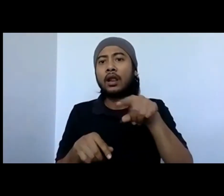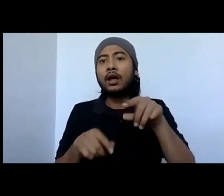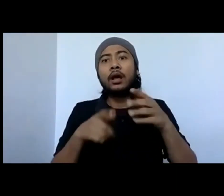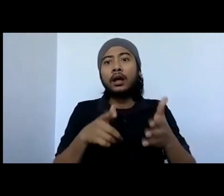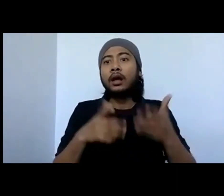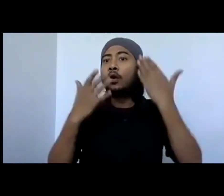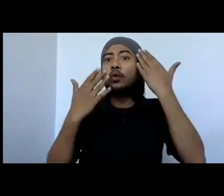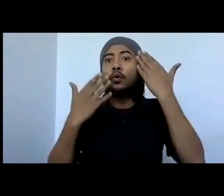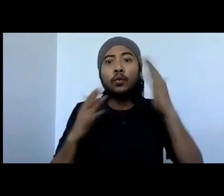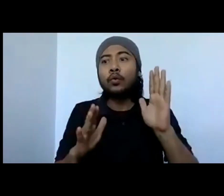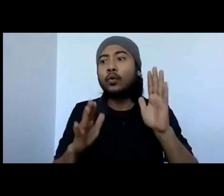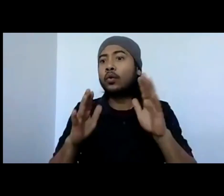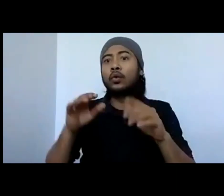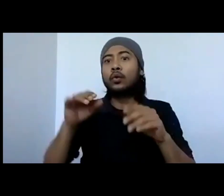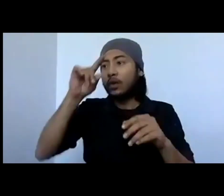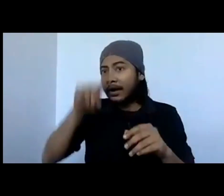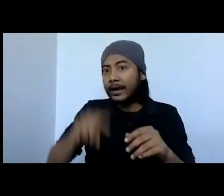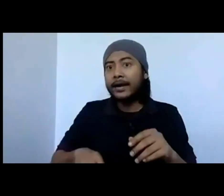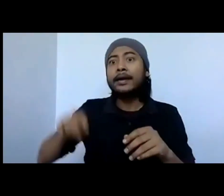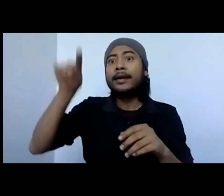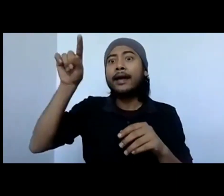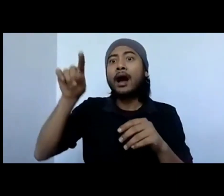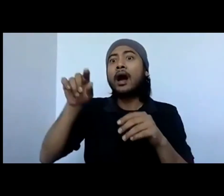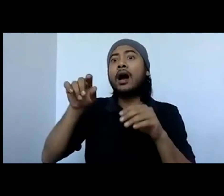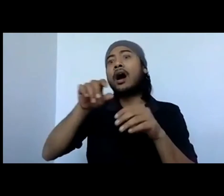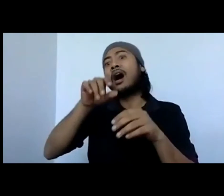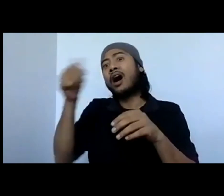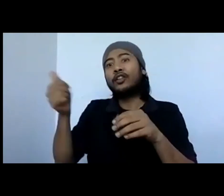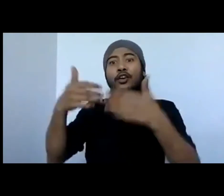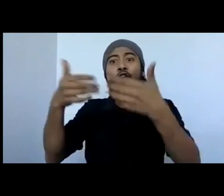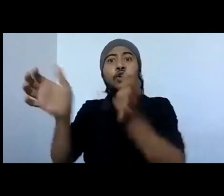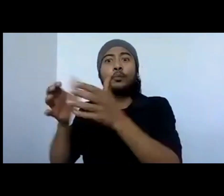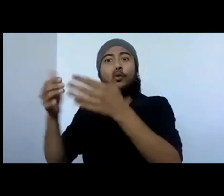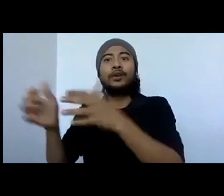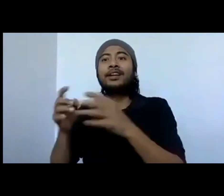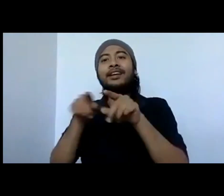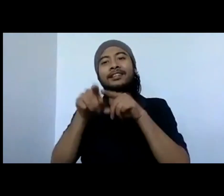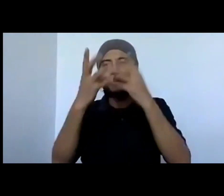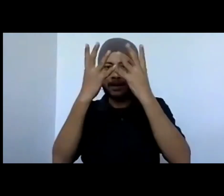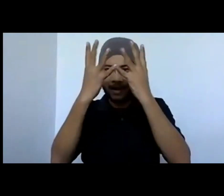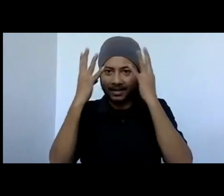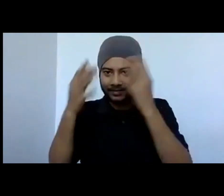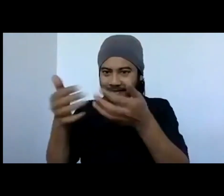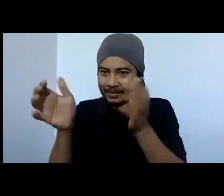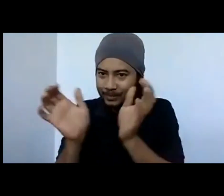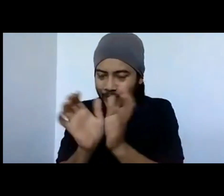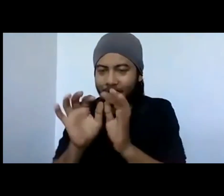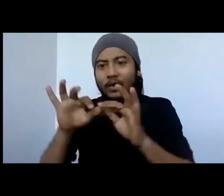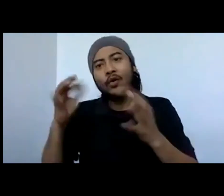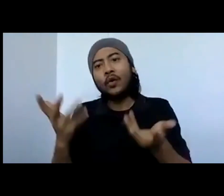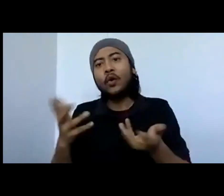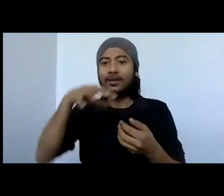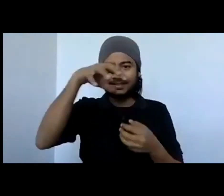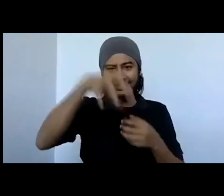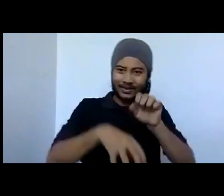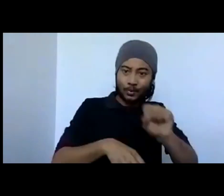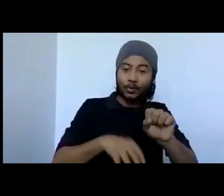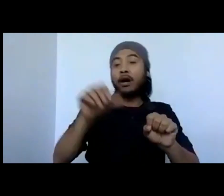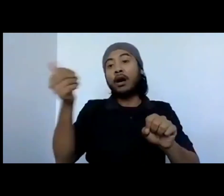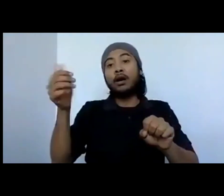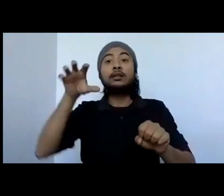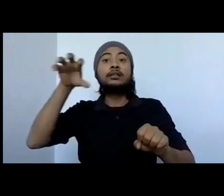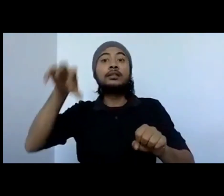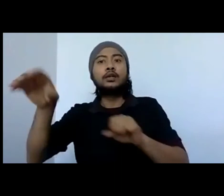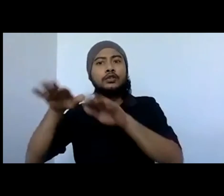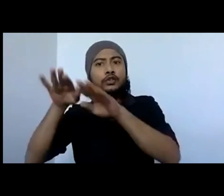about children from our very own country, be it from the Adivasi community or children from another state altogether. You know,